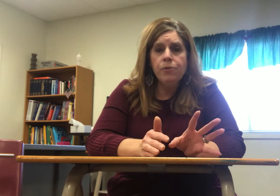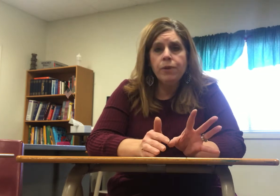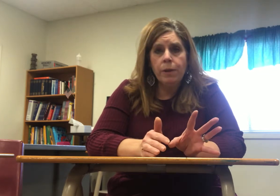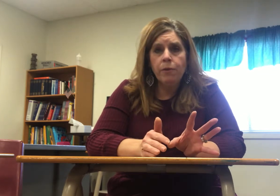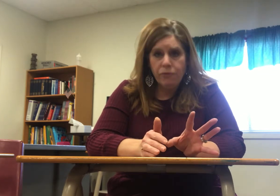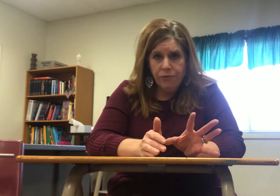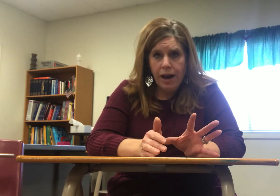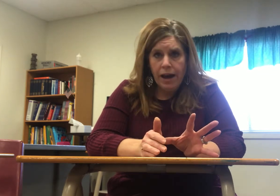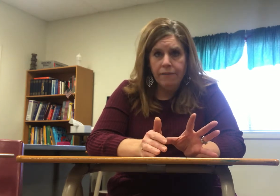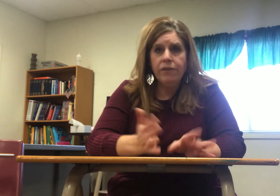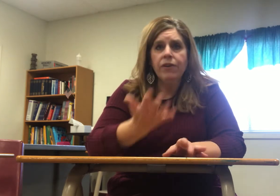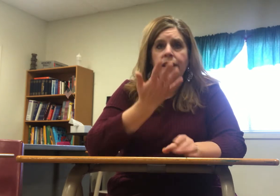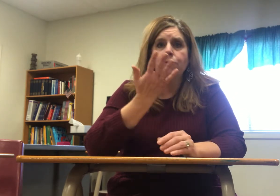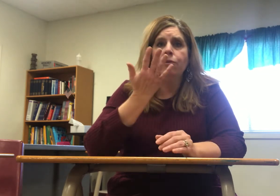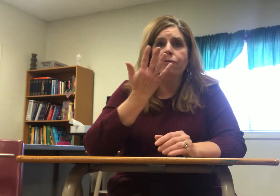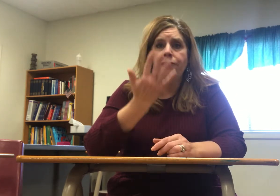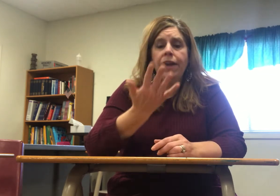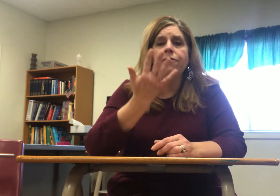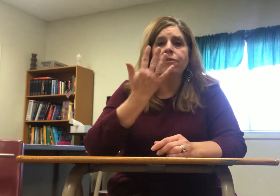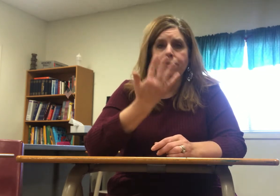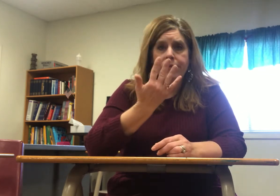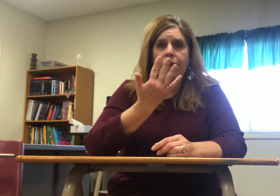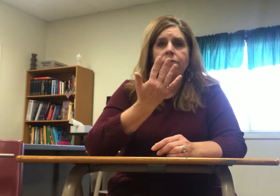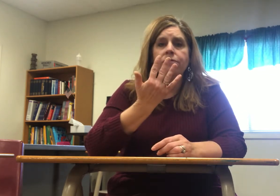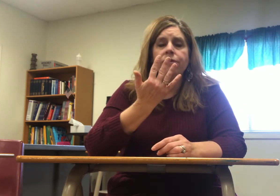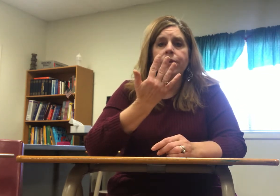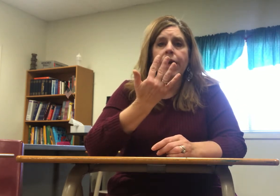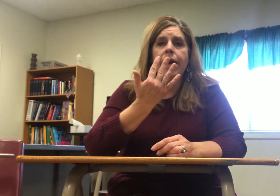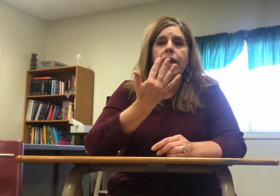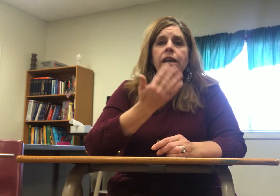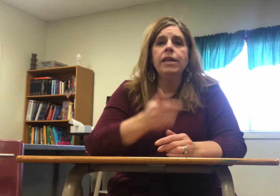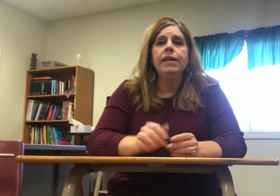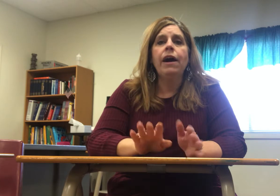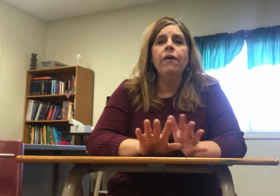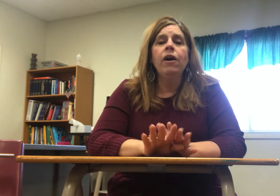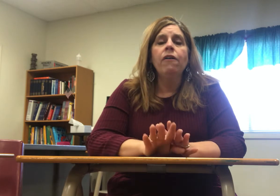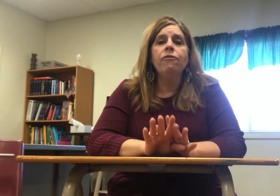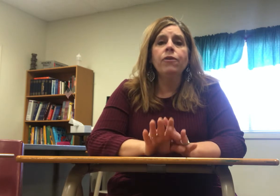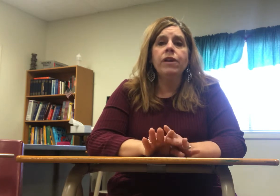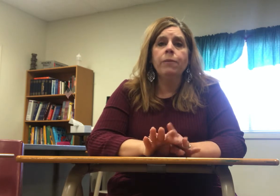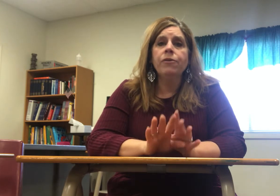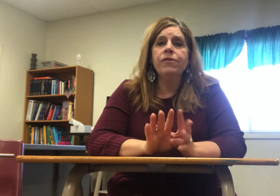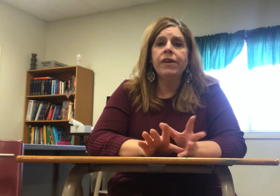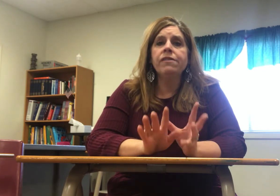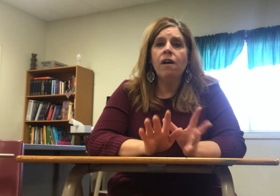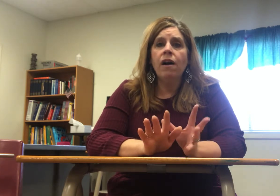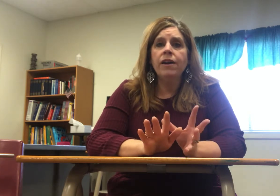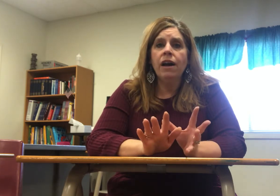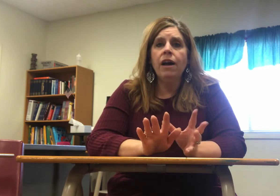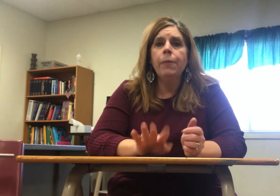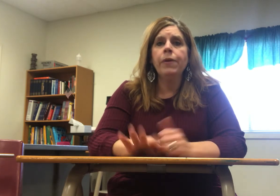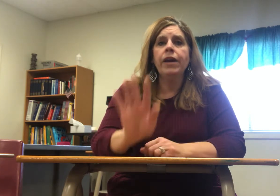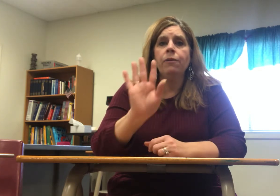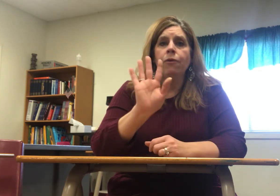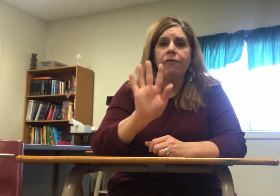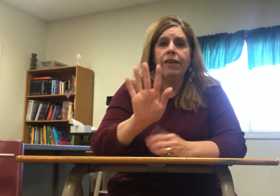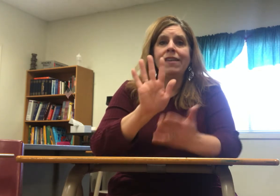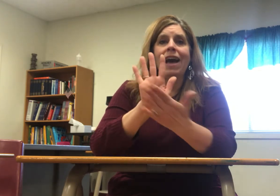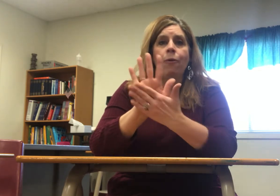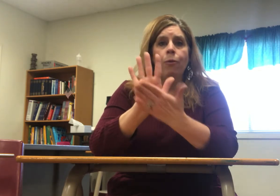the number five your hand will face yourself okay now for the number six on up your hand will face outward